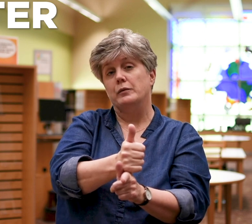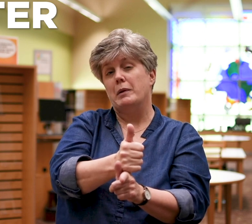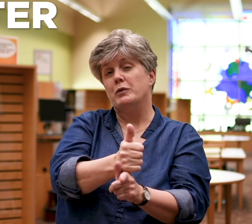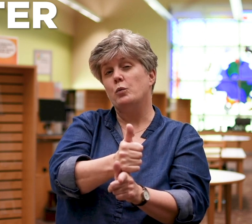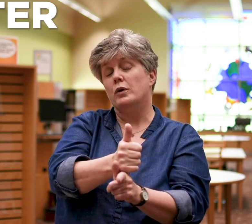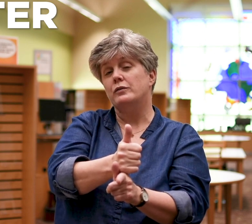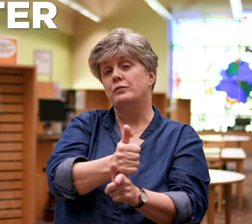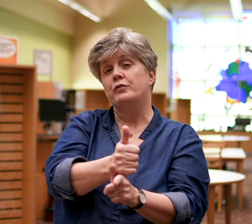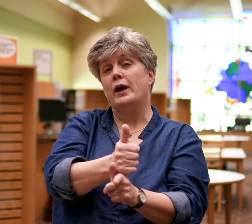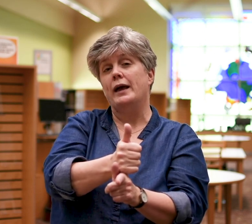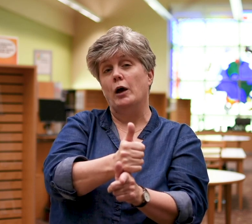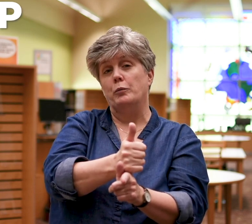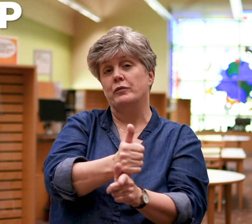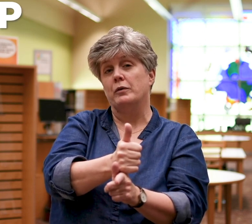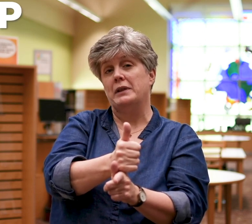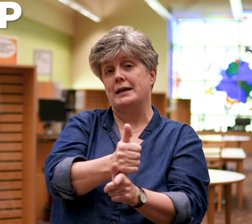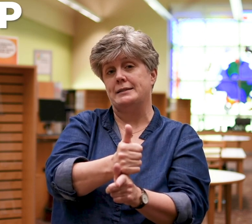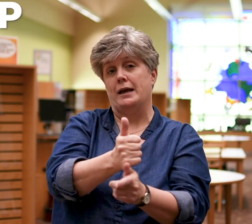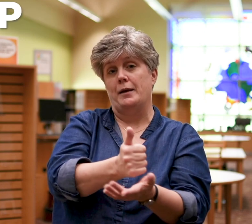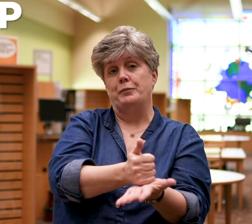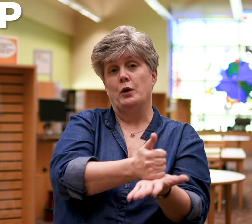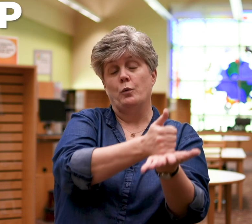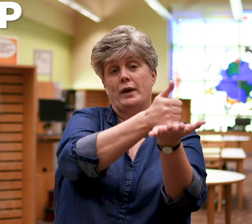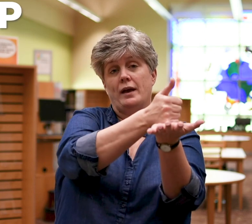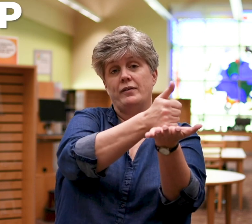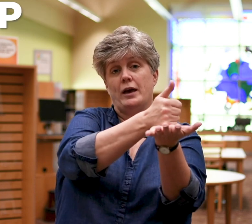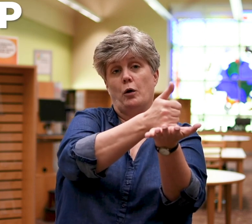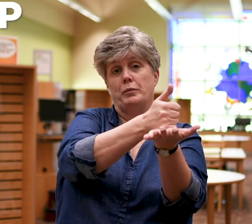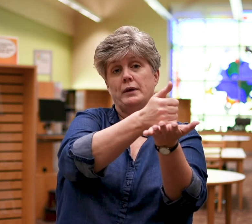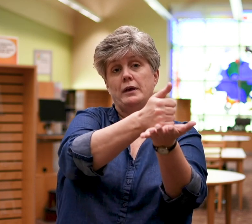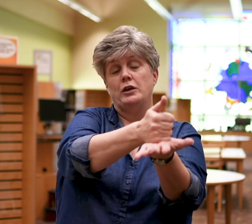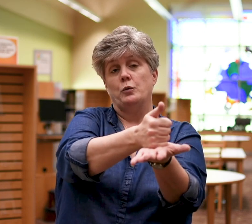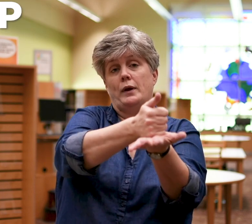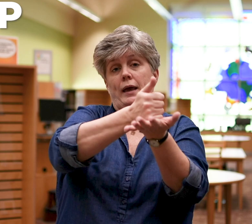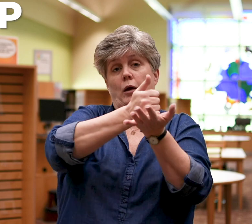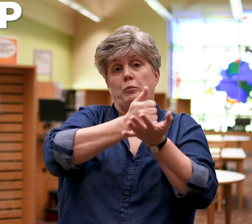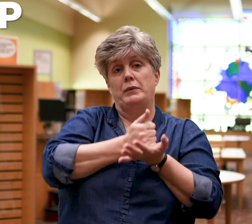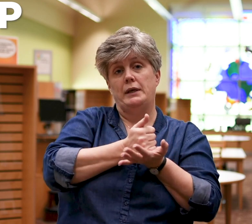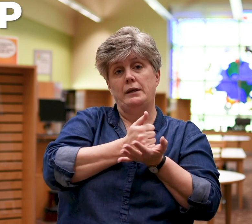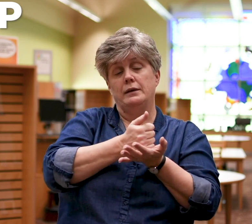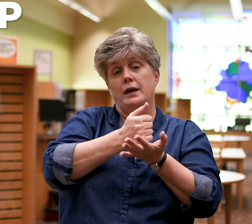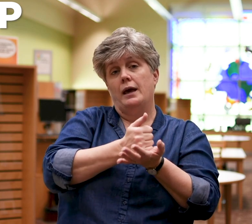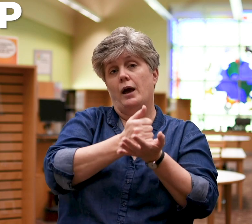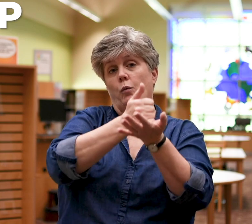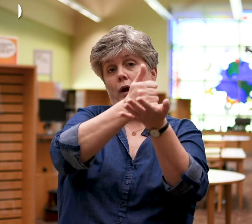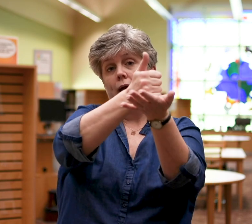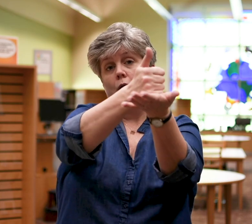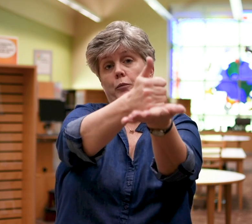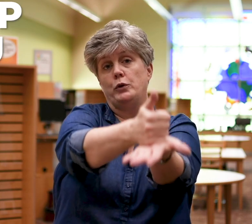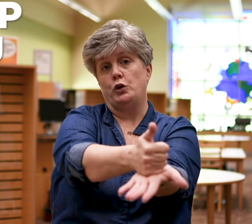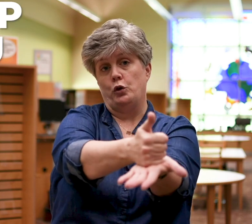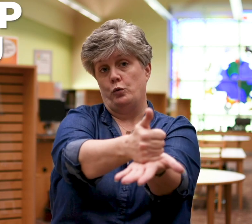remember the word for help from last time we have help you want to help me I want to help you